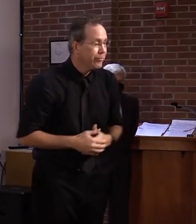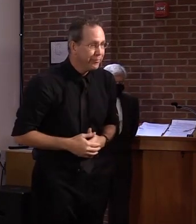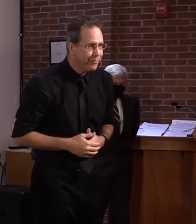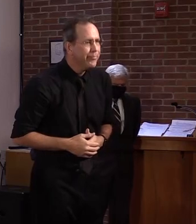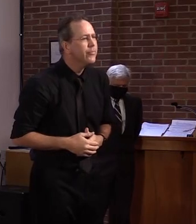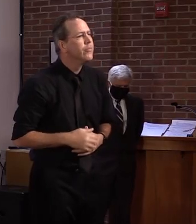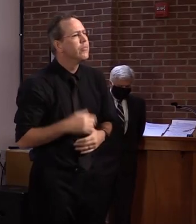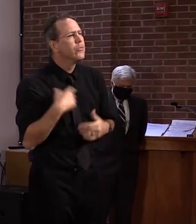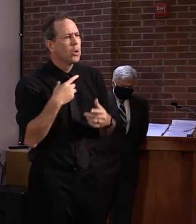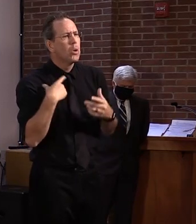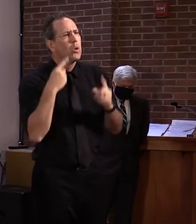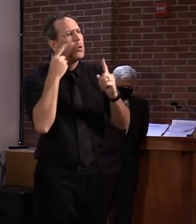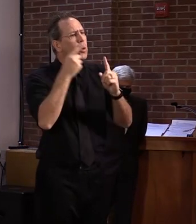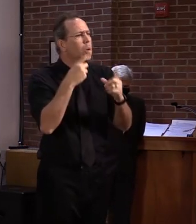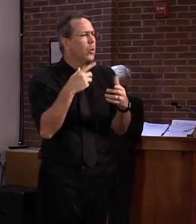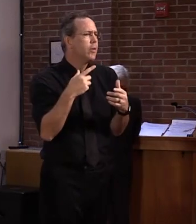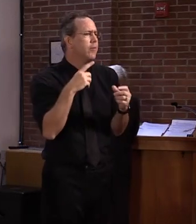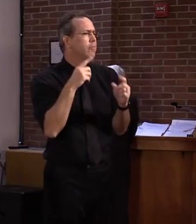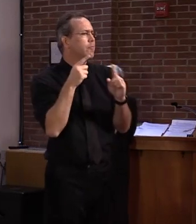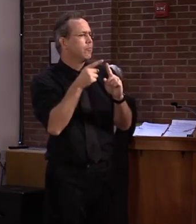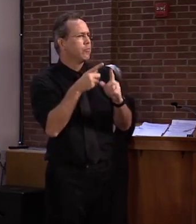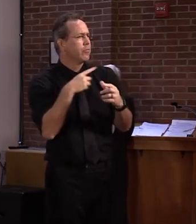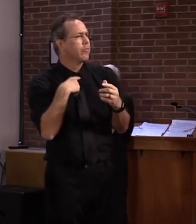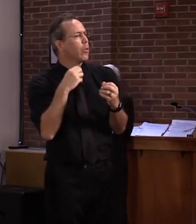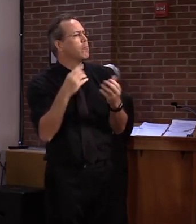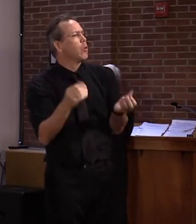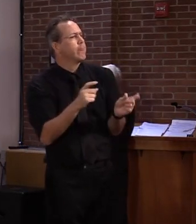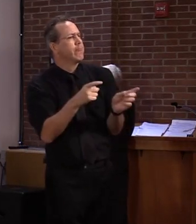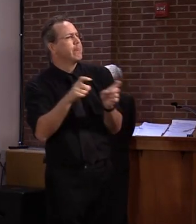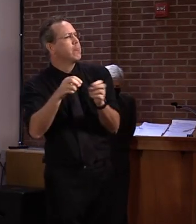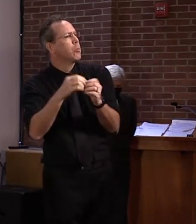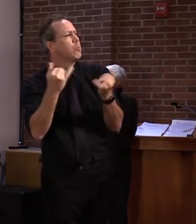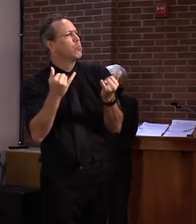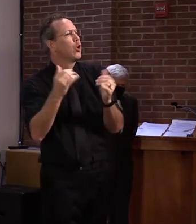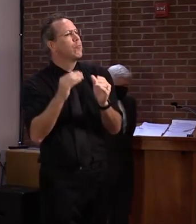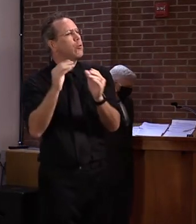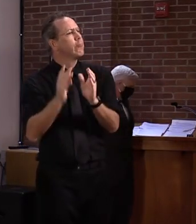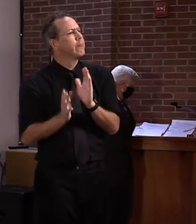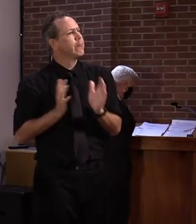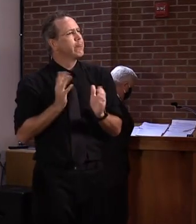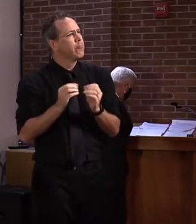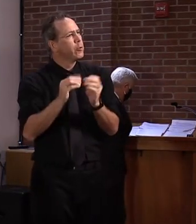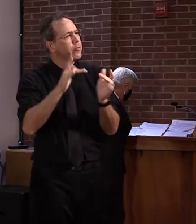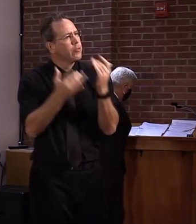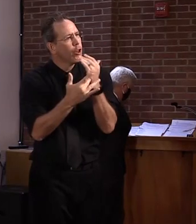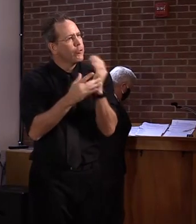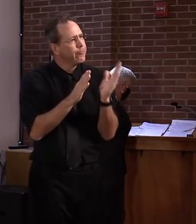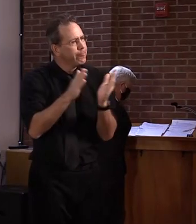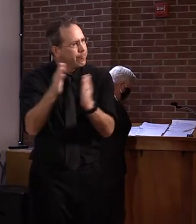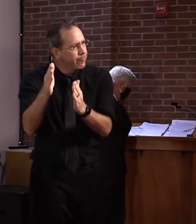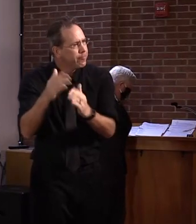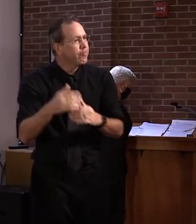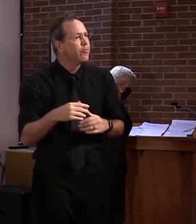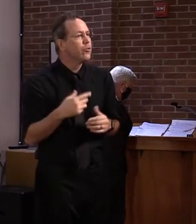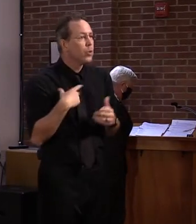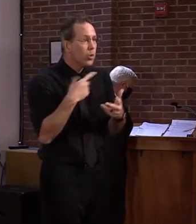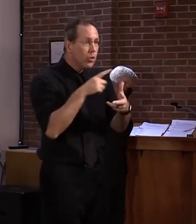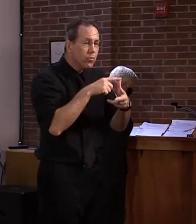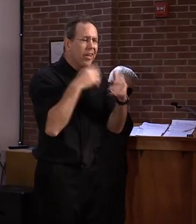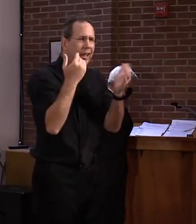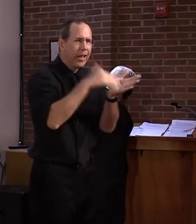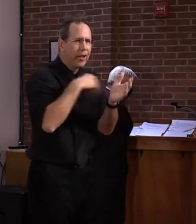our full modernization. We are starting with the reopening of these three locations. Again, that is